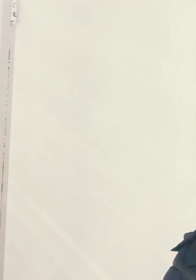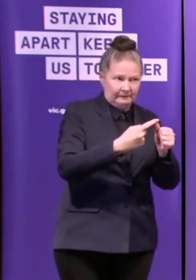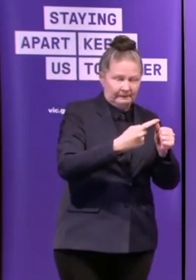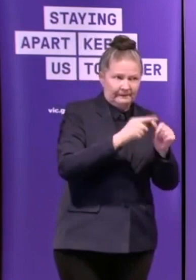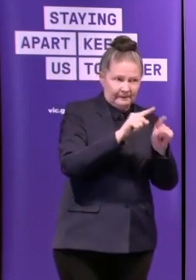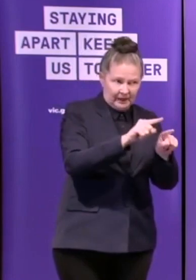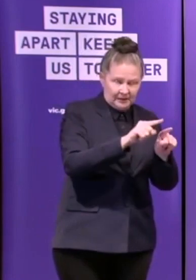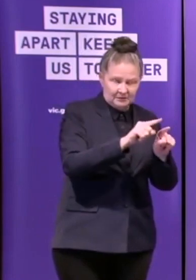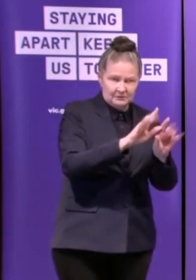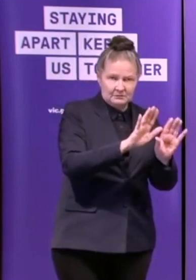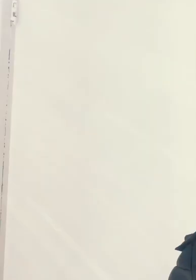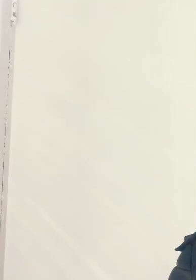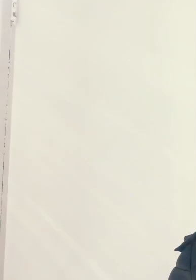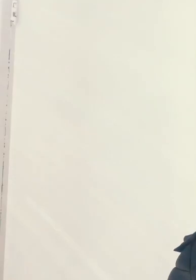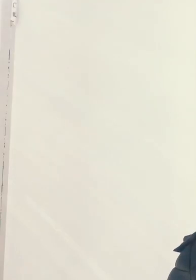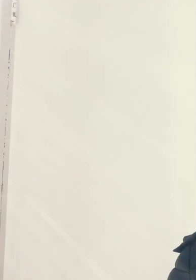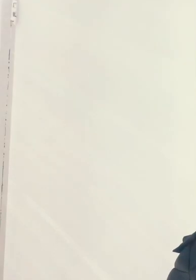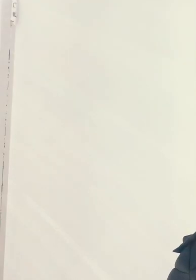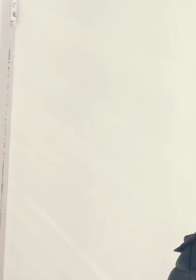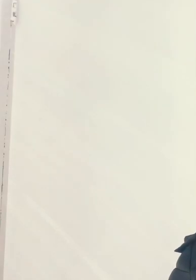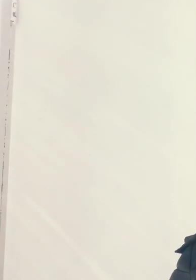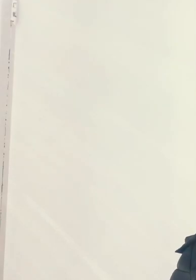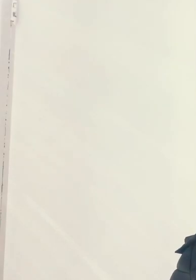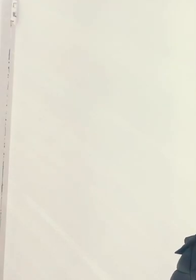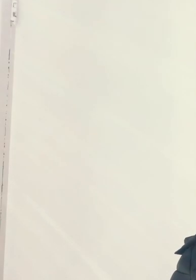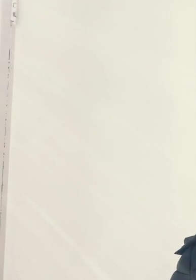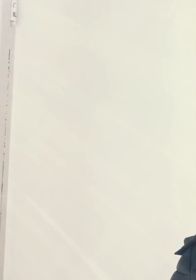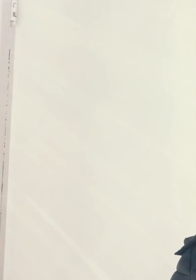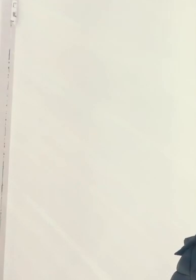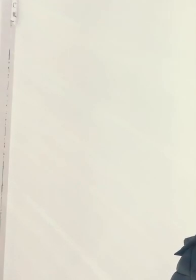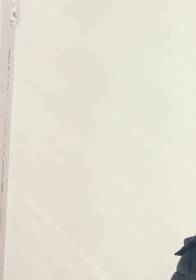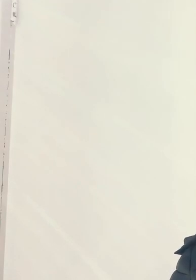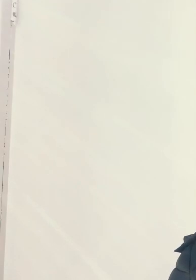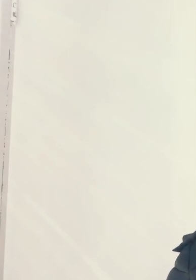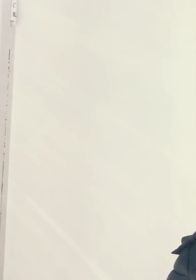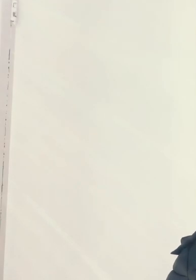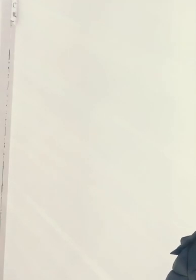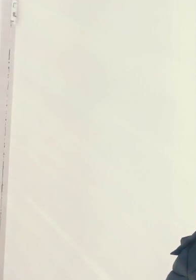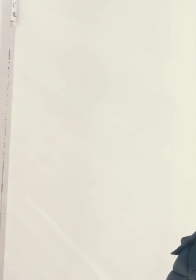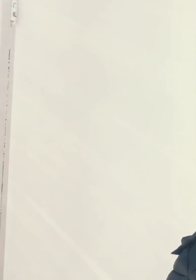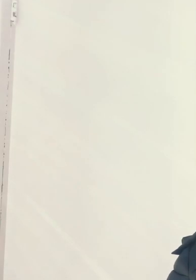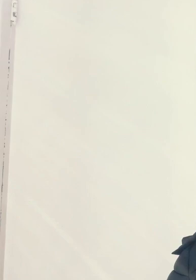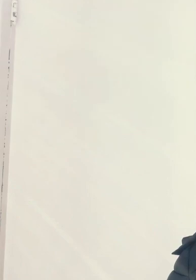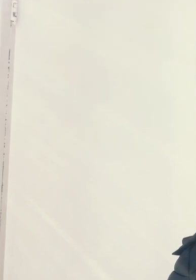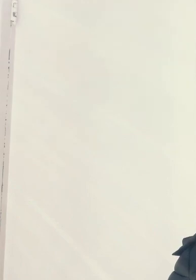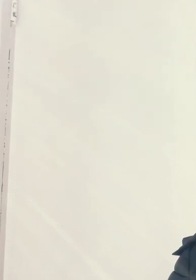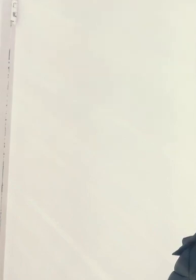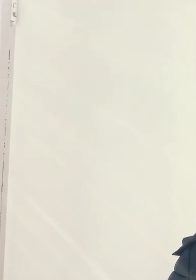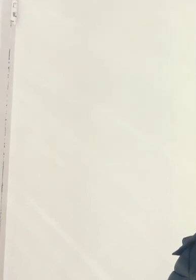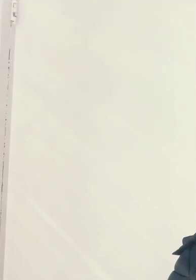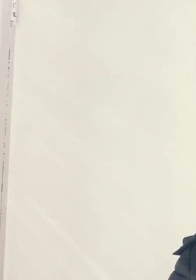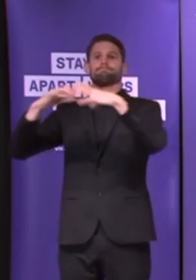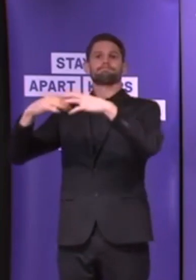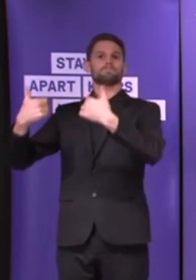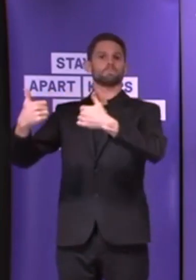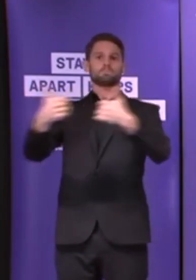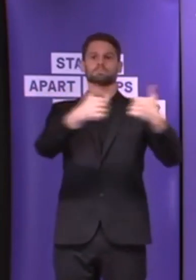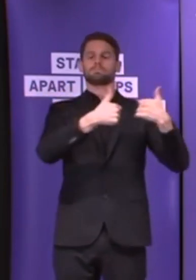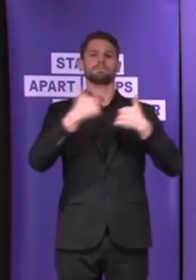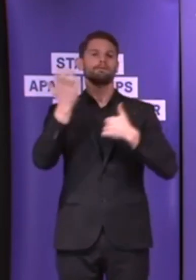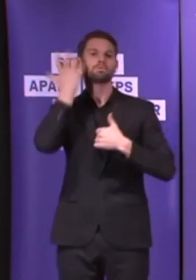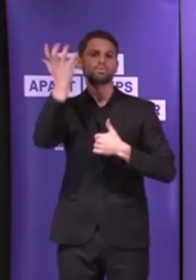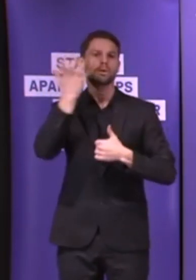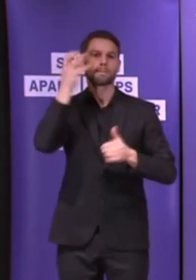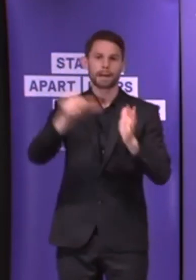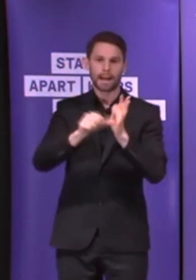races? Certainly the 5Ks. Now, Premier, I believe to help with Victoria's budget surefall, you're moonlighting as a TV extra. We